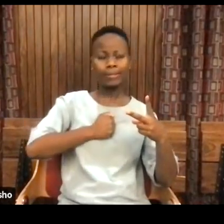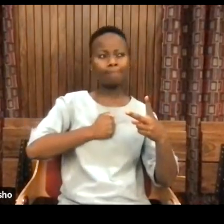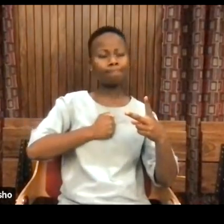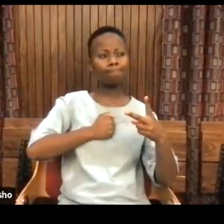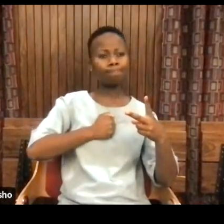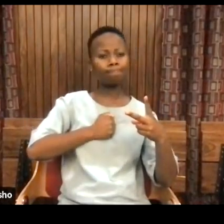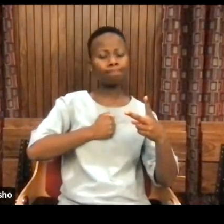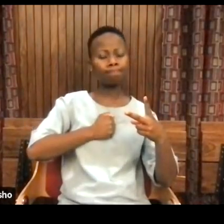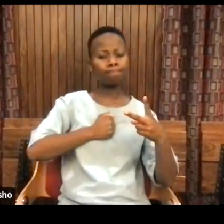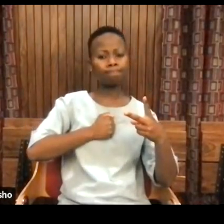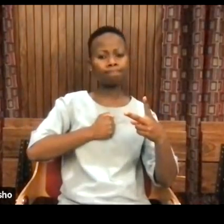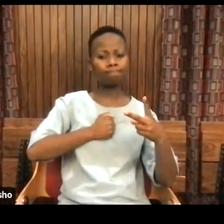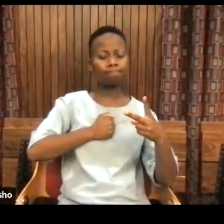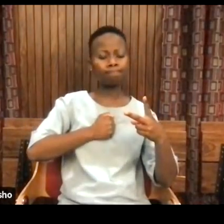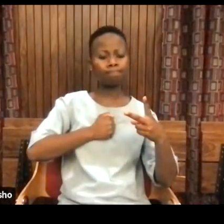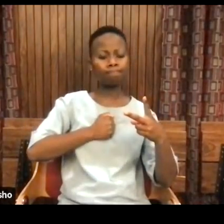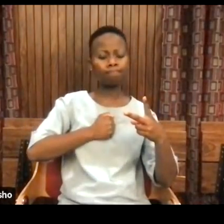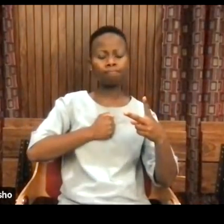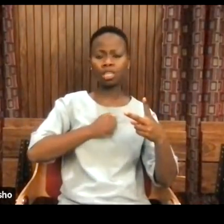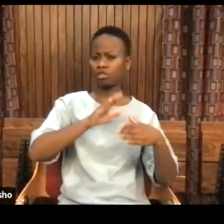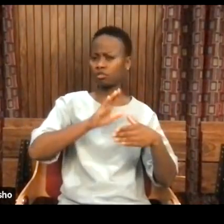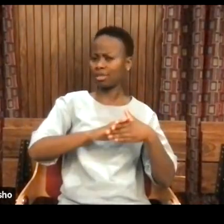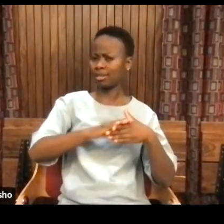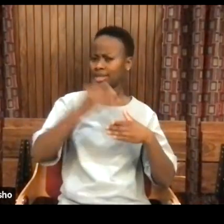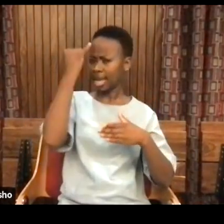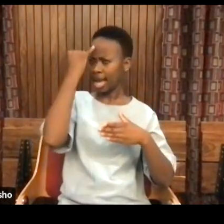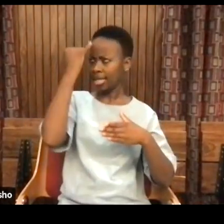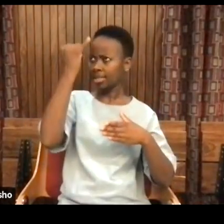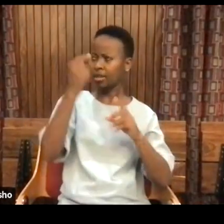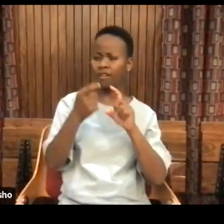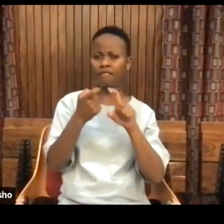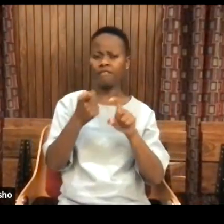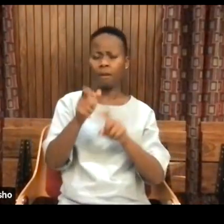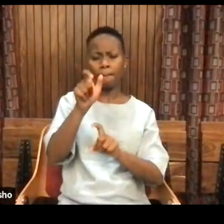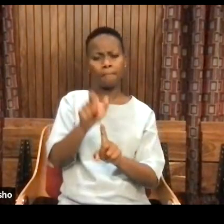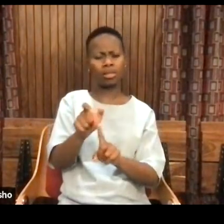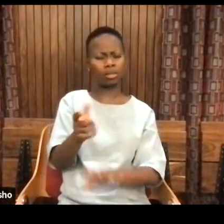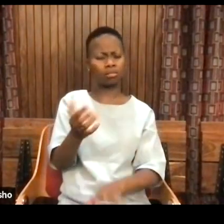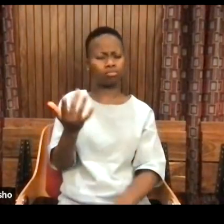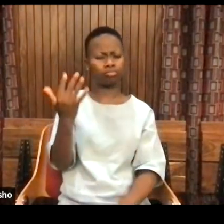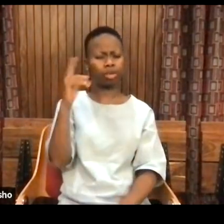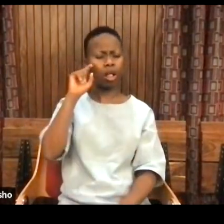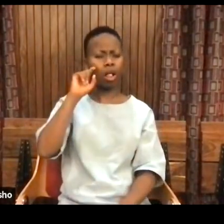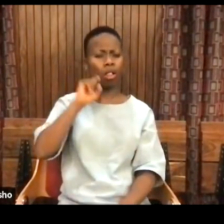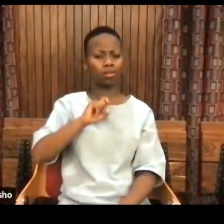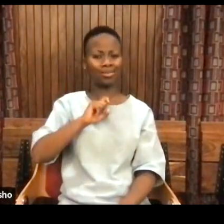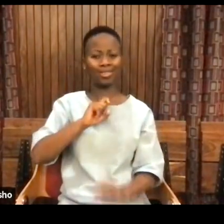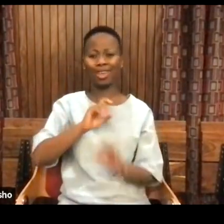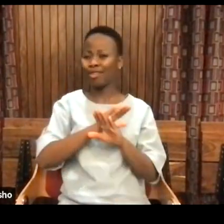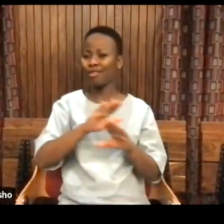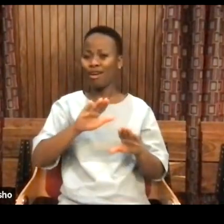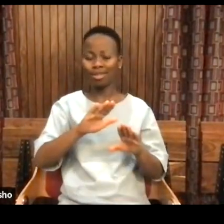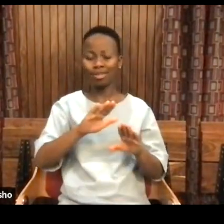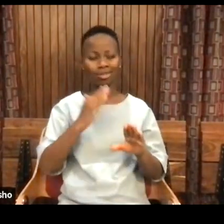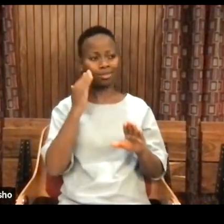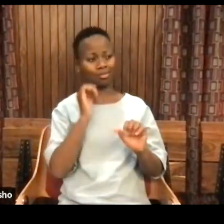embodied in an ancient person that's not like those who dominate them.